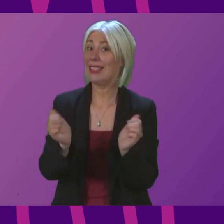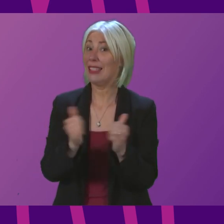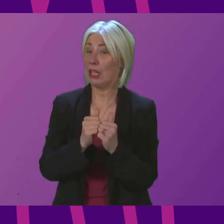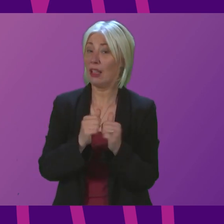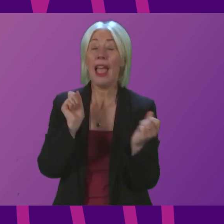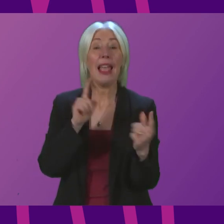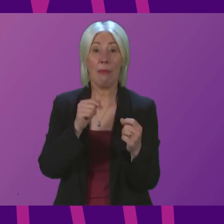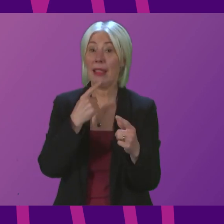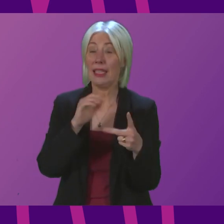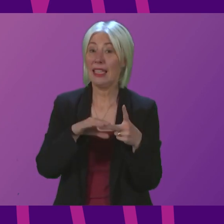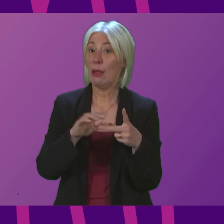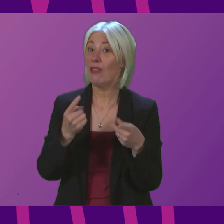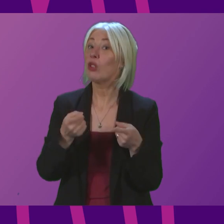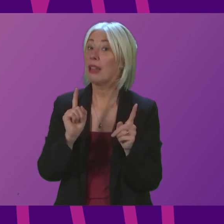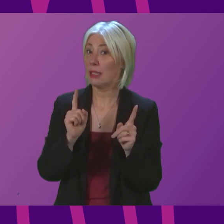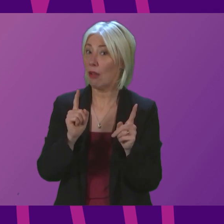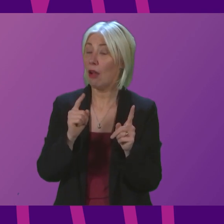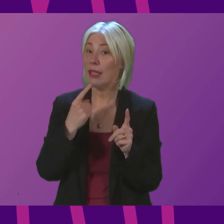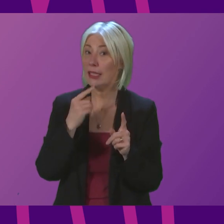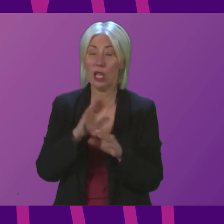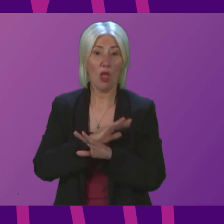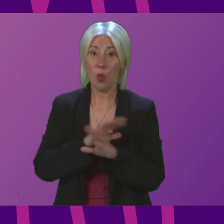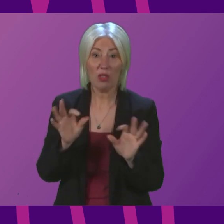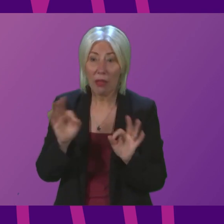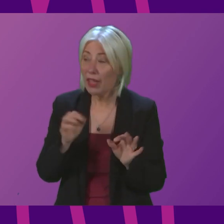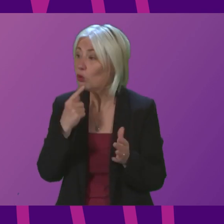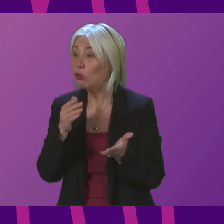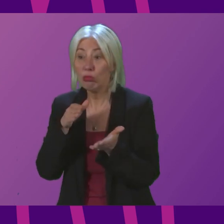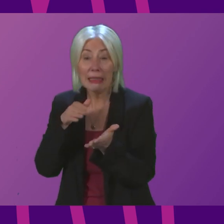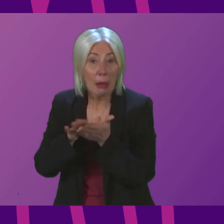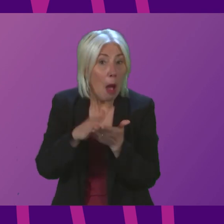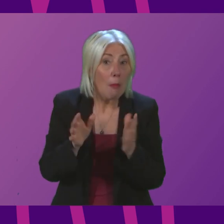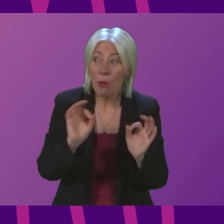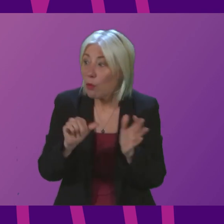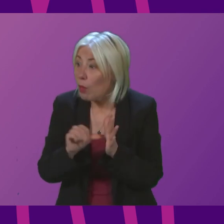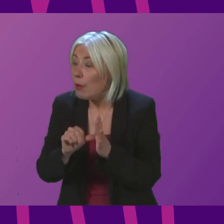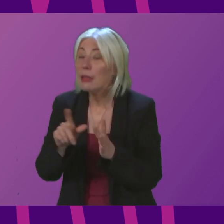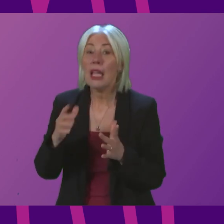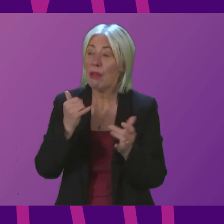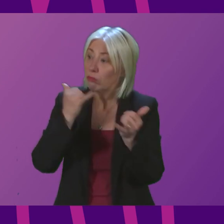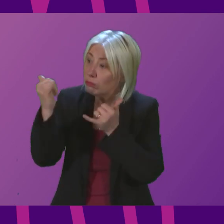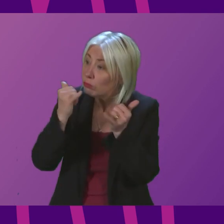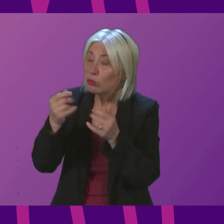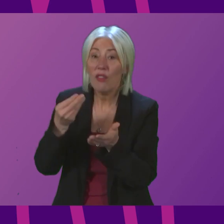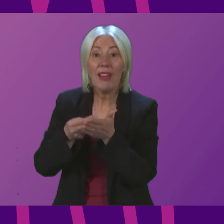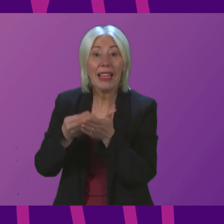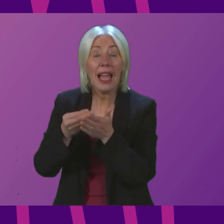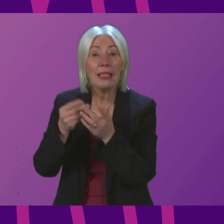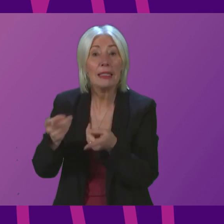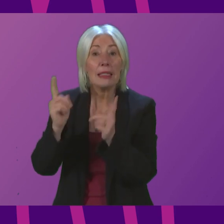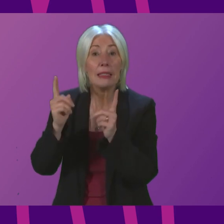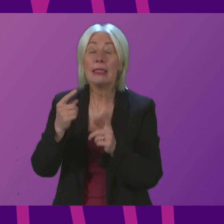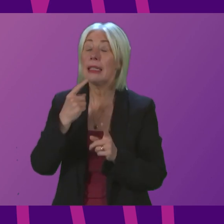that the Deputy First Minister confirmed there were no banana skins. He was on calls with finance officials who said, Mr Swinney,